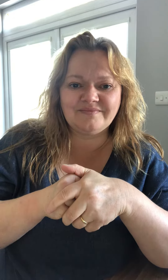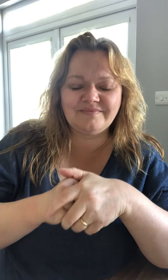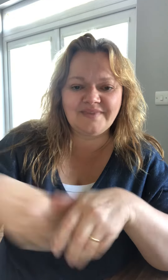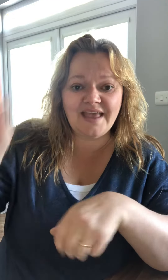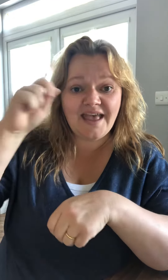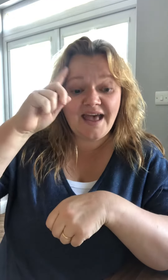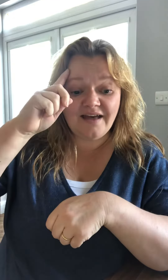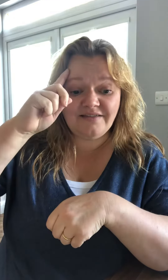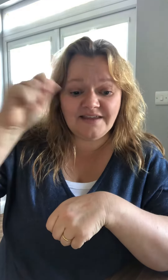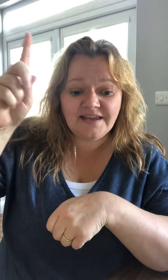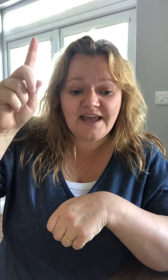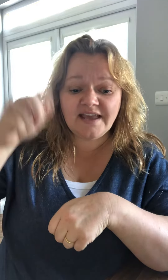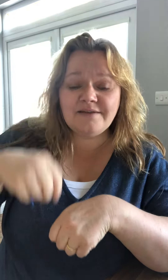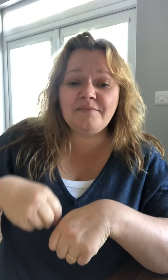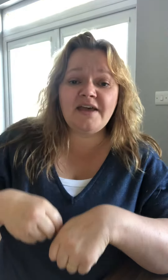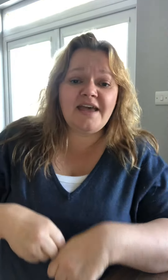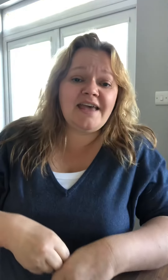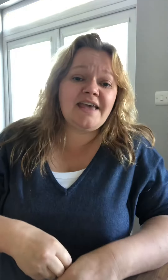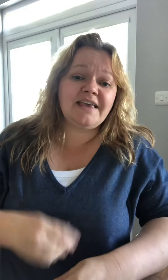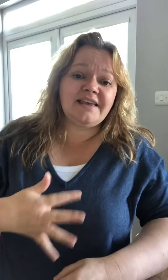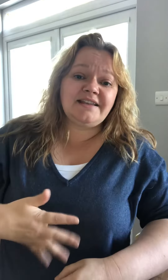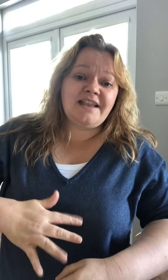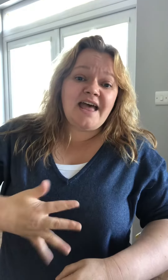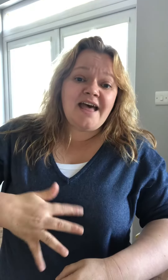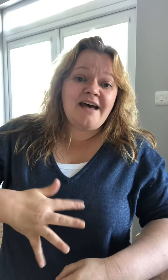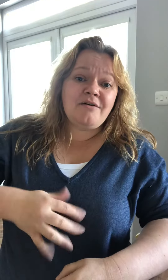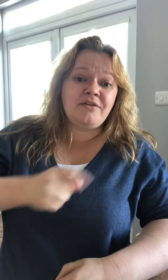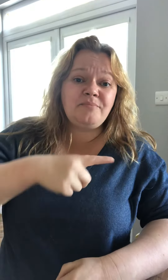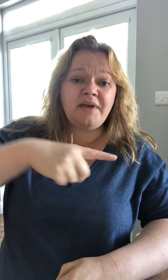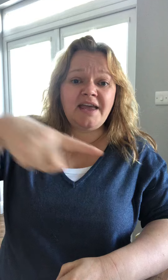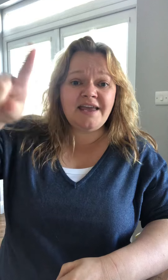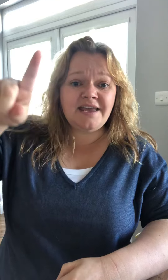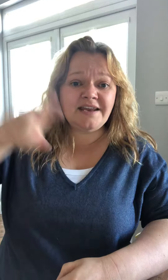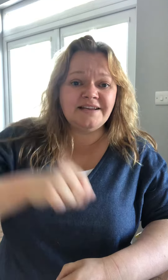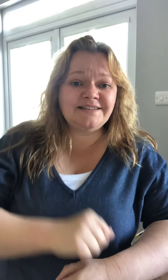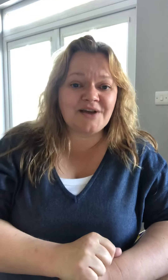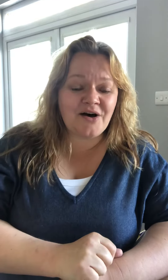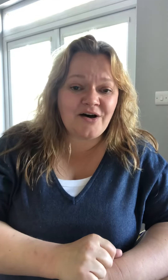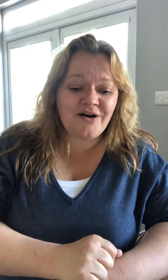I think I can make it now the pain has gone.